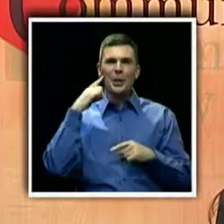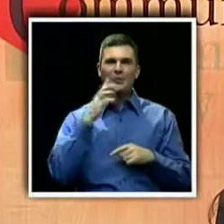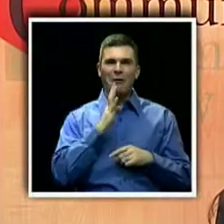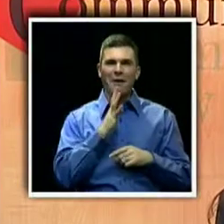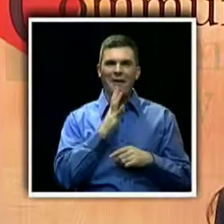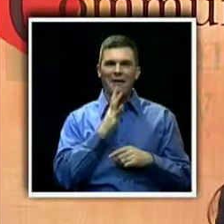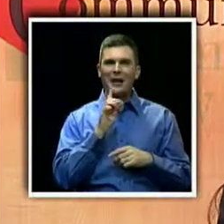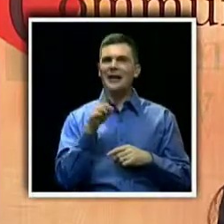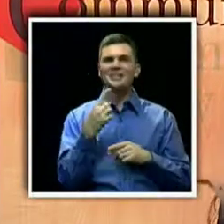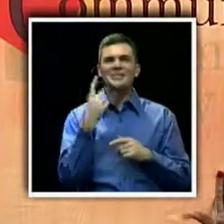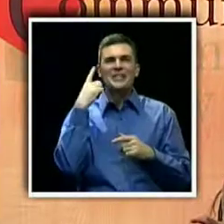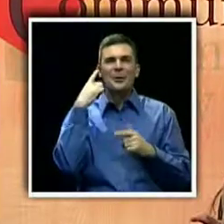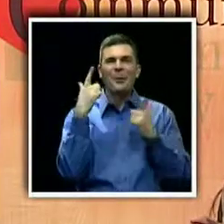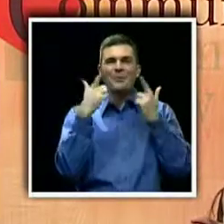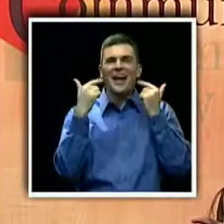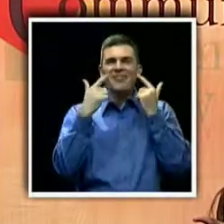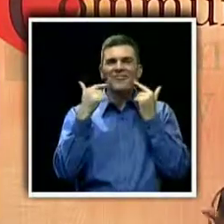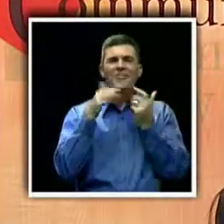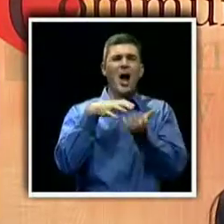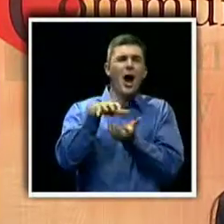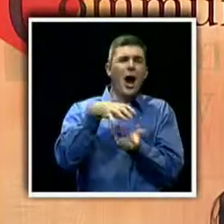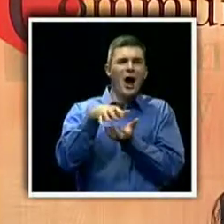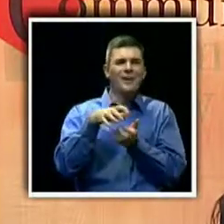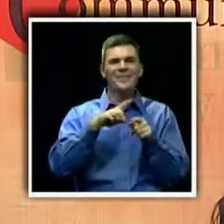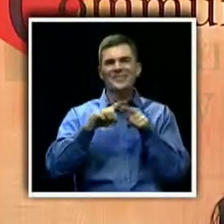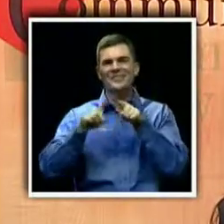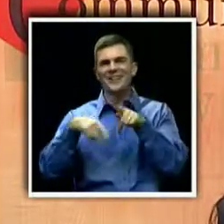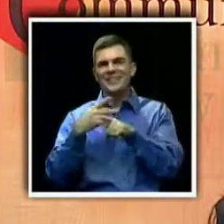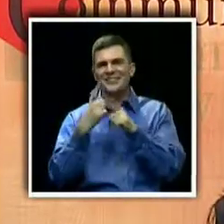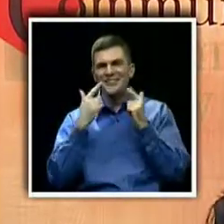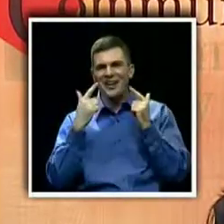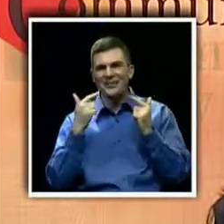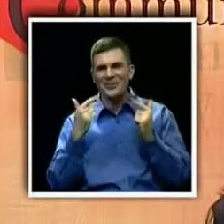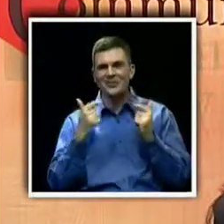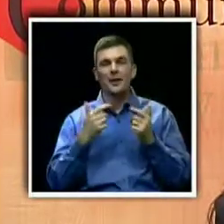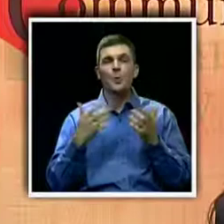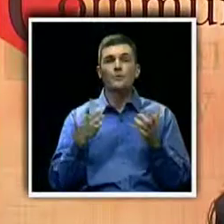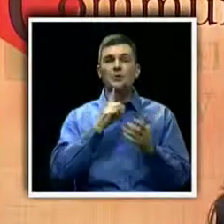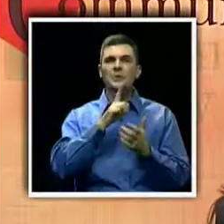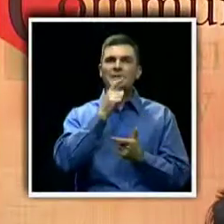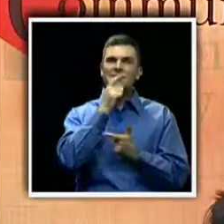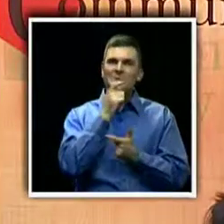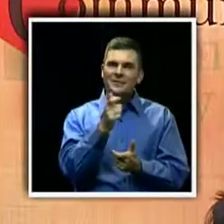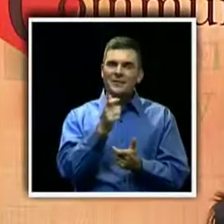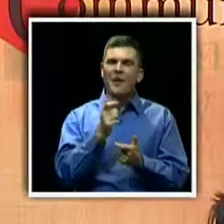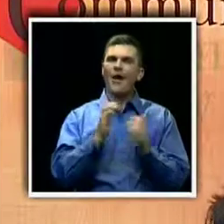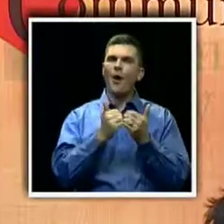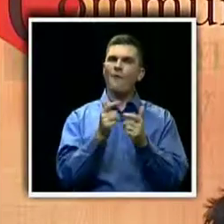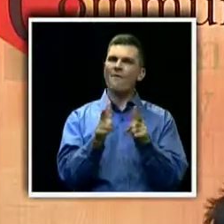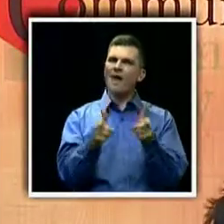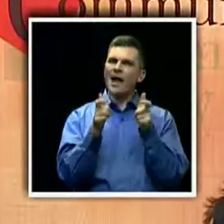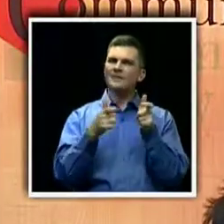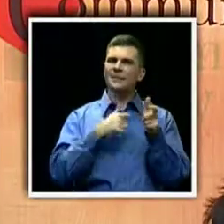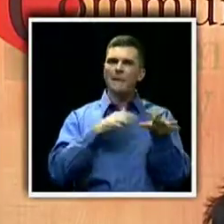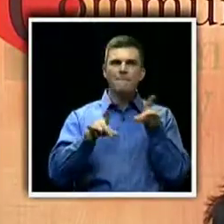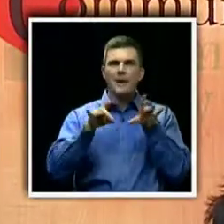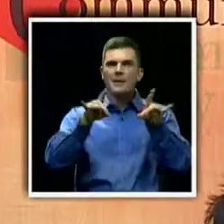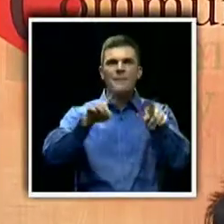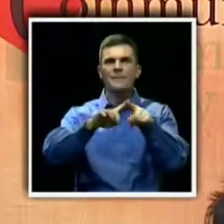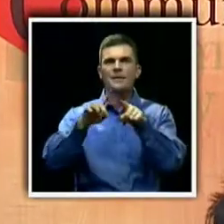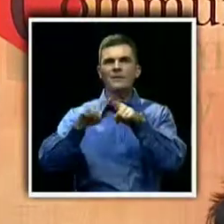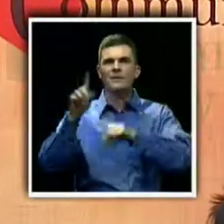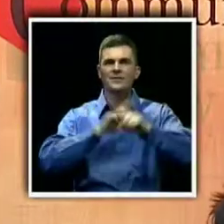You know, I could just hear them laughing. And what was really interesting was how fast I picked up a lot of the different signs.